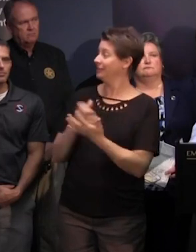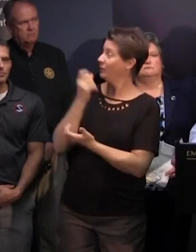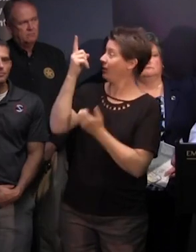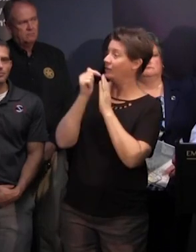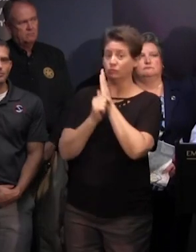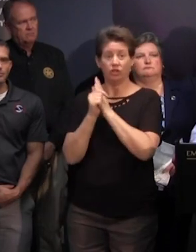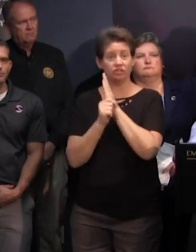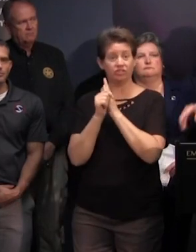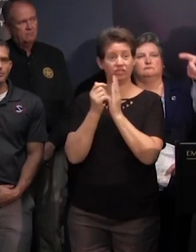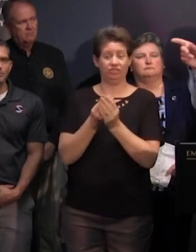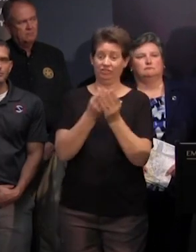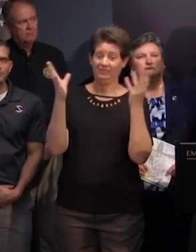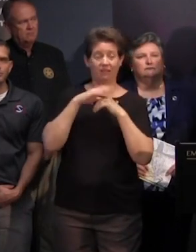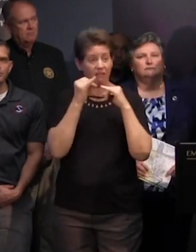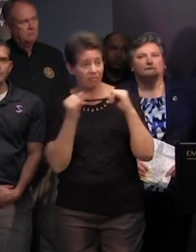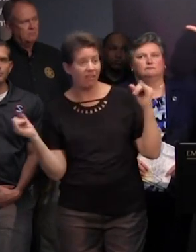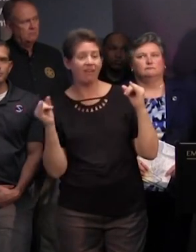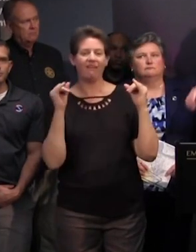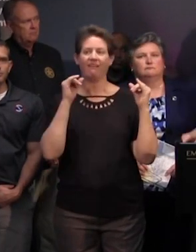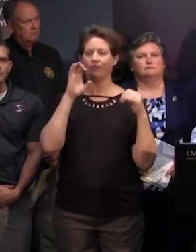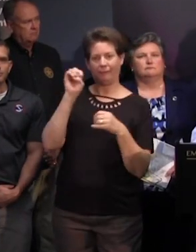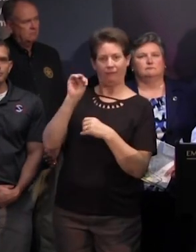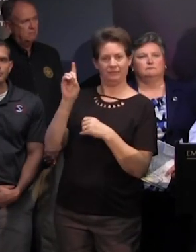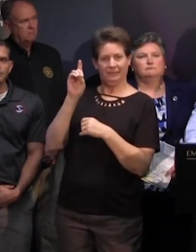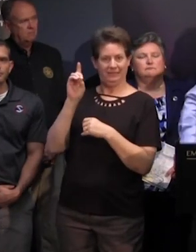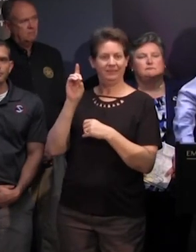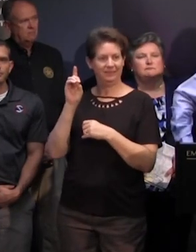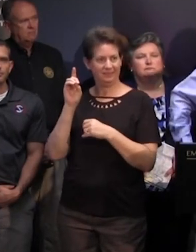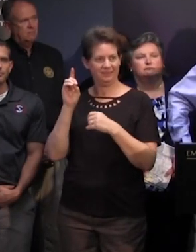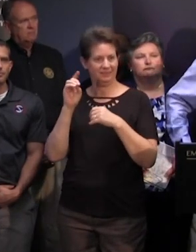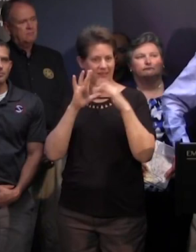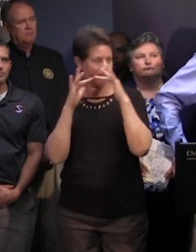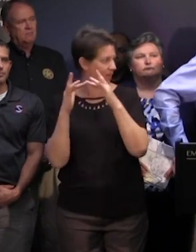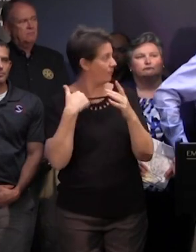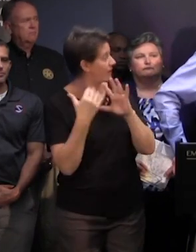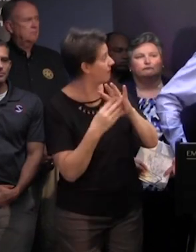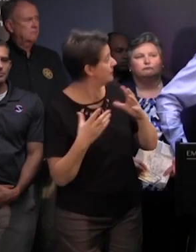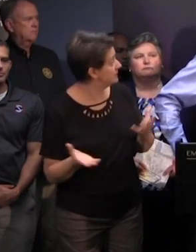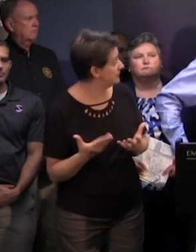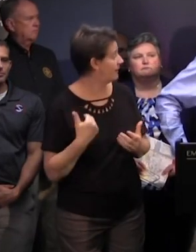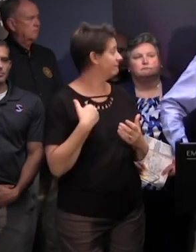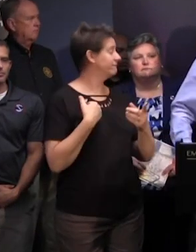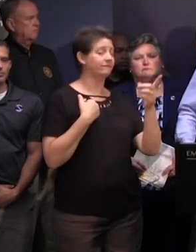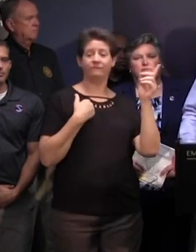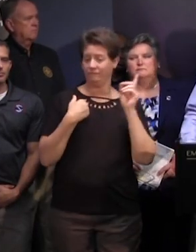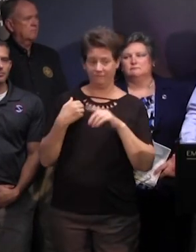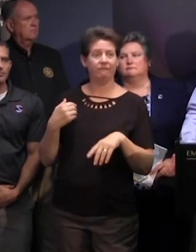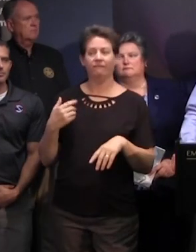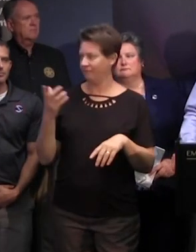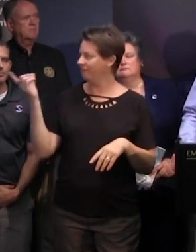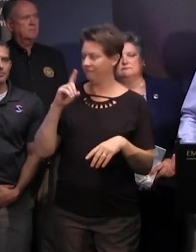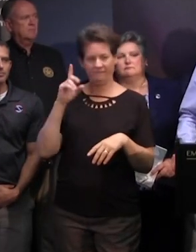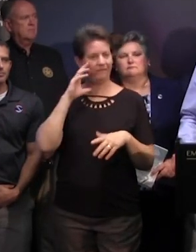brochures that are readily available online from the emergency management division and we have copies uh here someplace